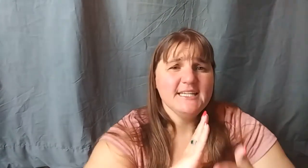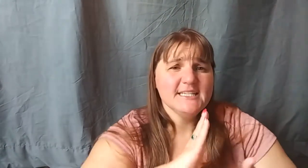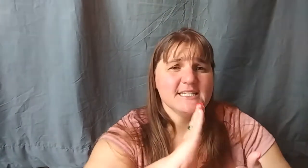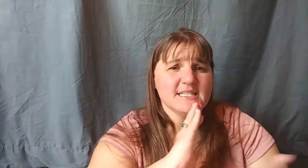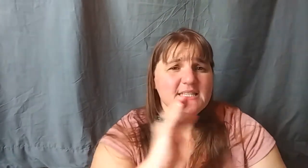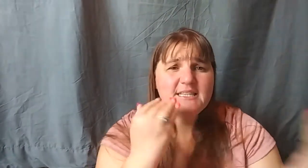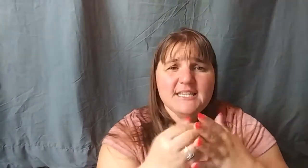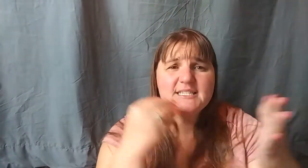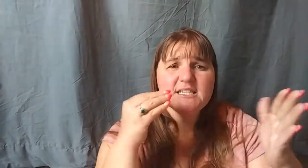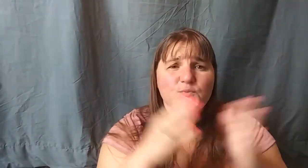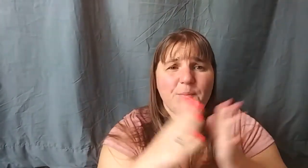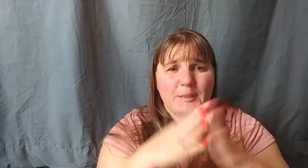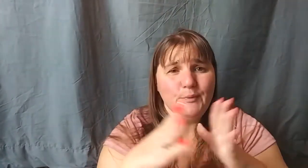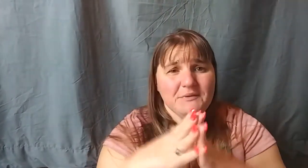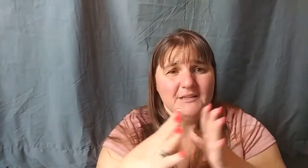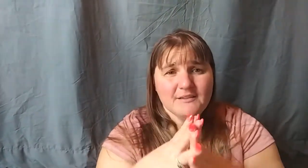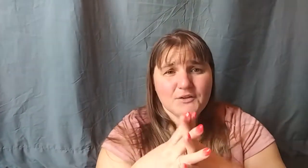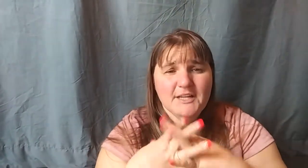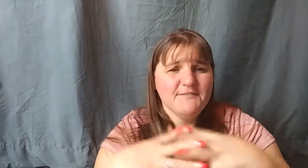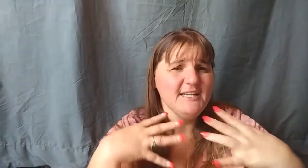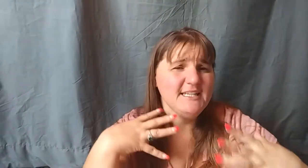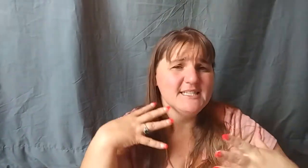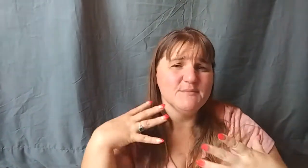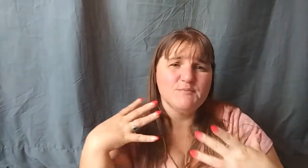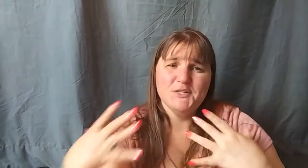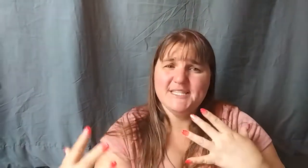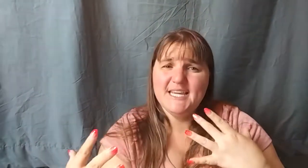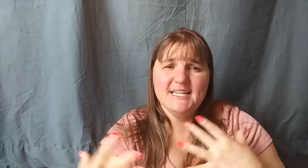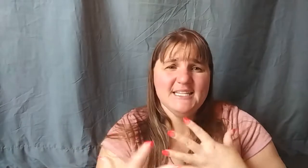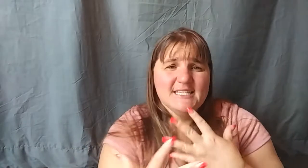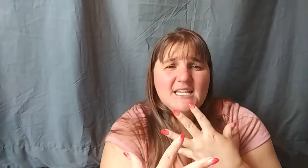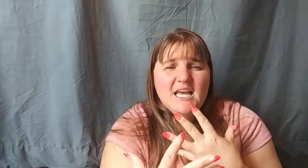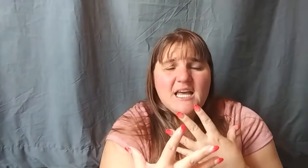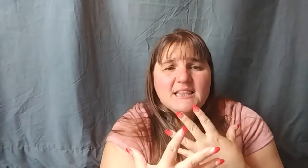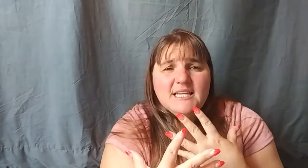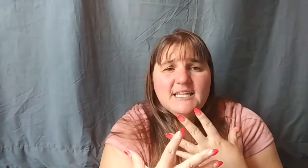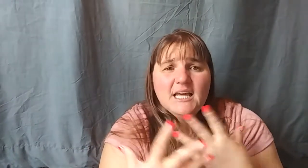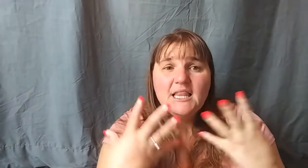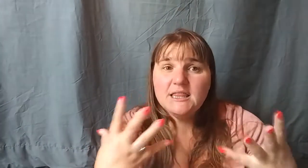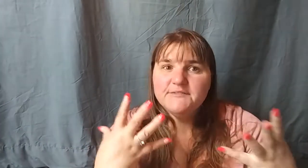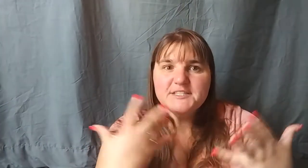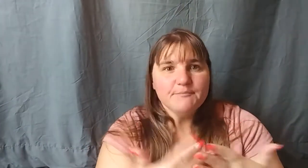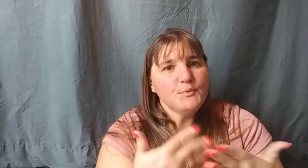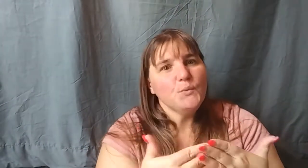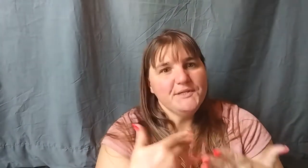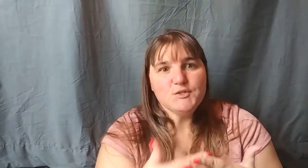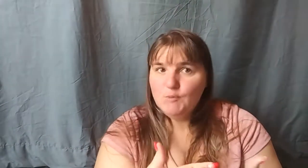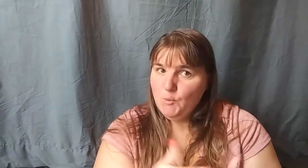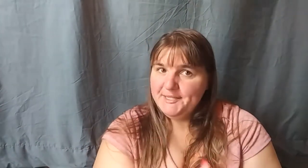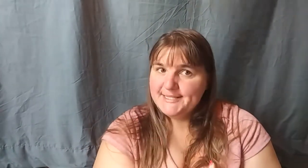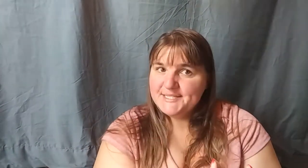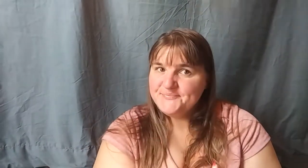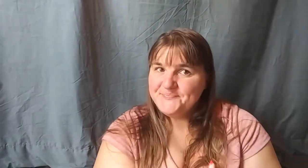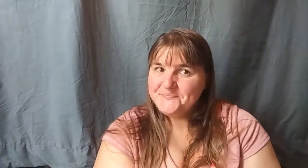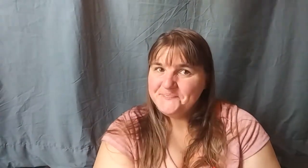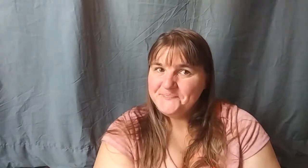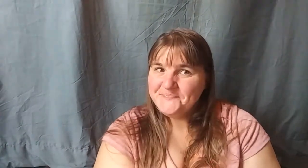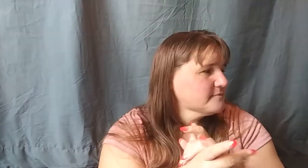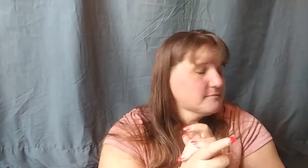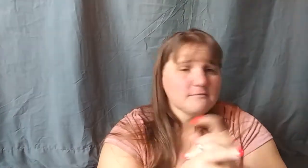This is what people need in their life. They need some spontaneous, like, love-simple-whims moments. So,